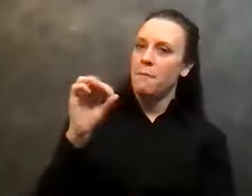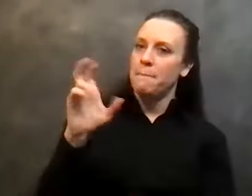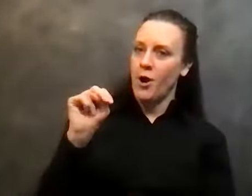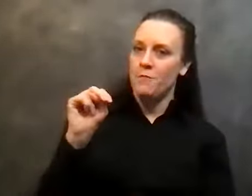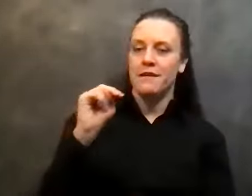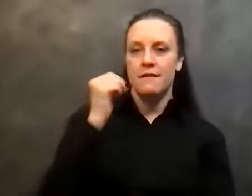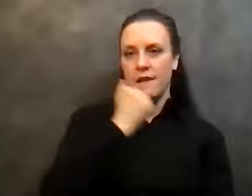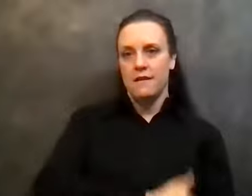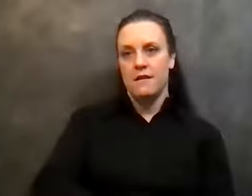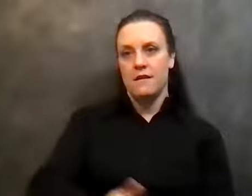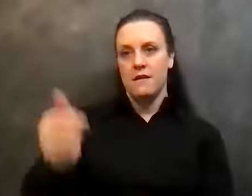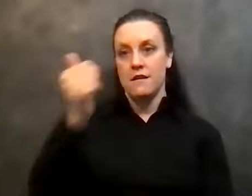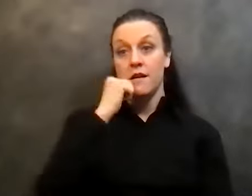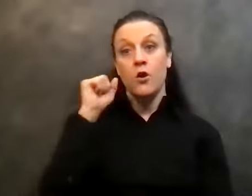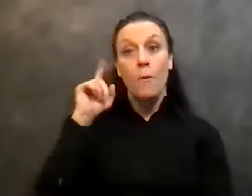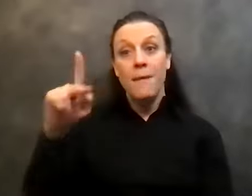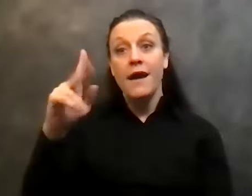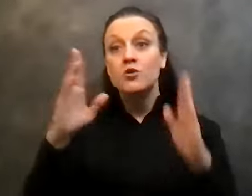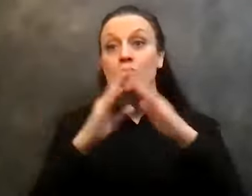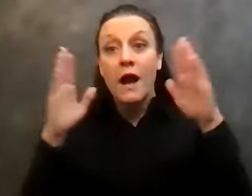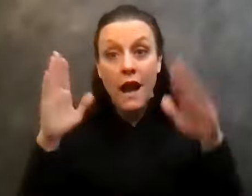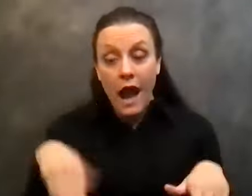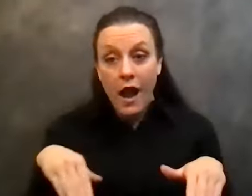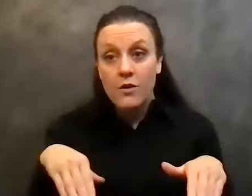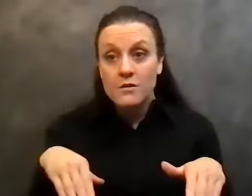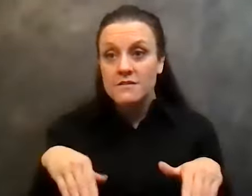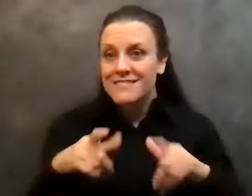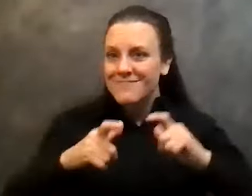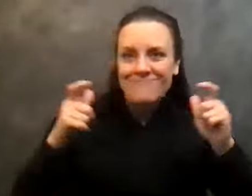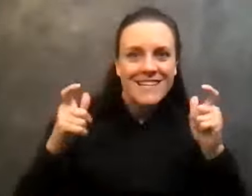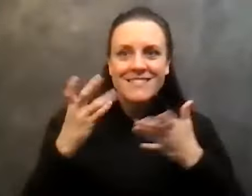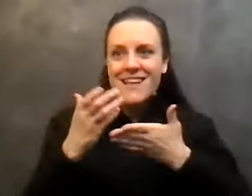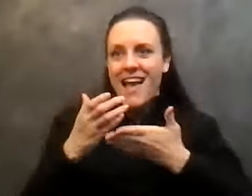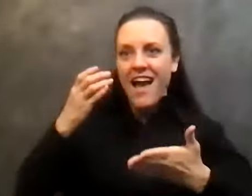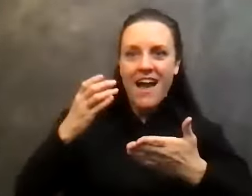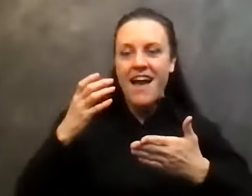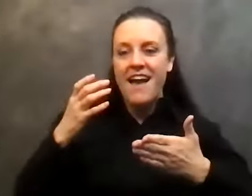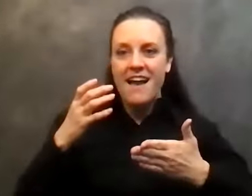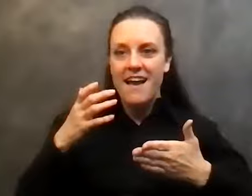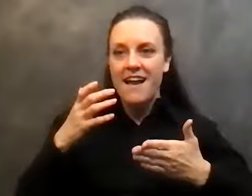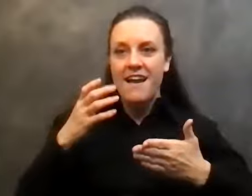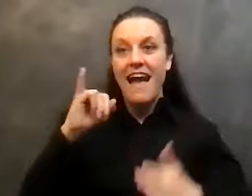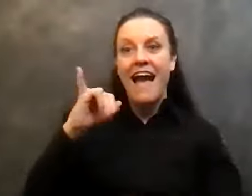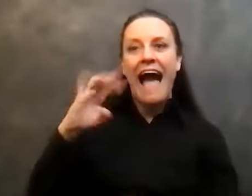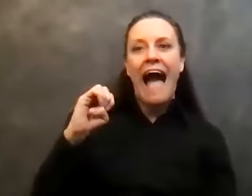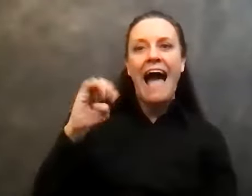do. I get back to my house, I get these big, huge iced tea glasses are like 38